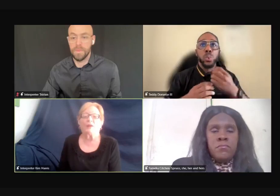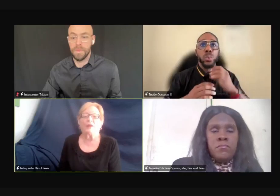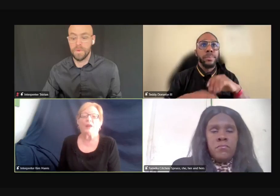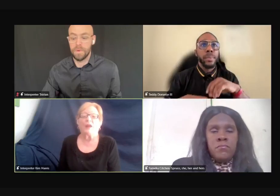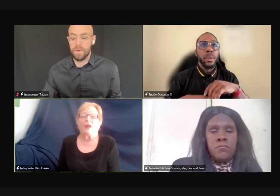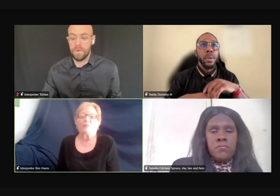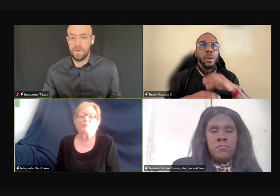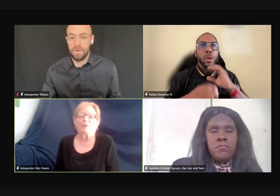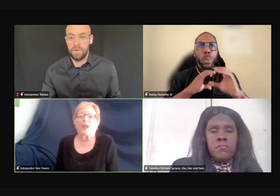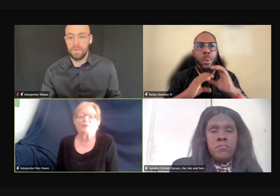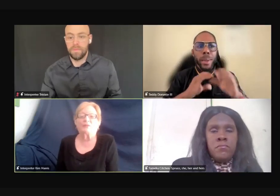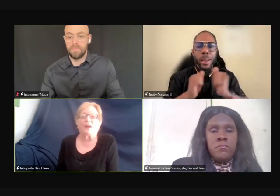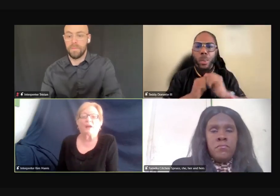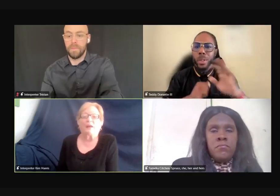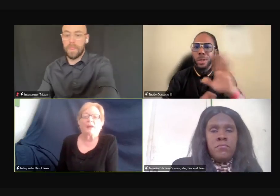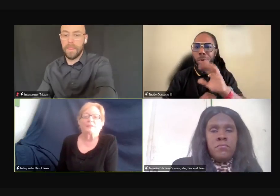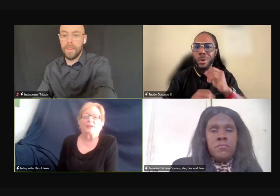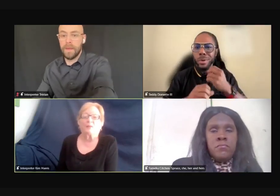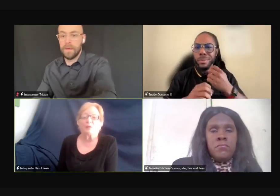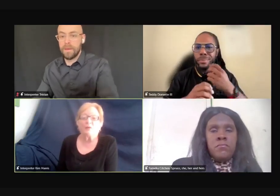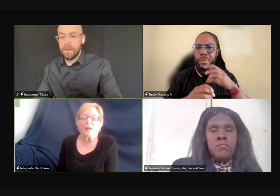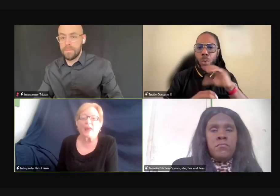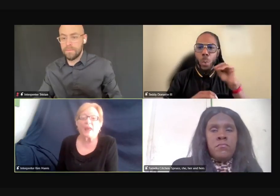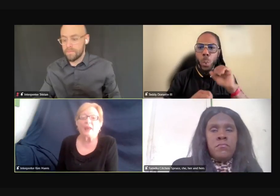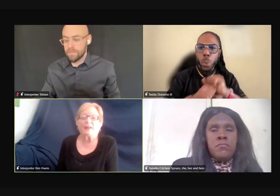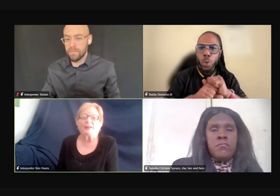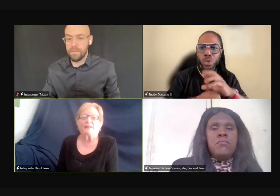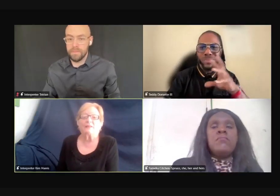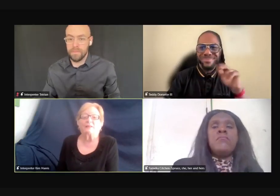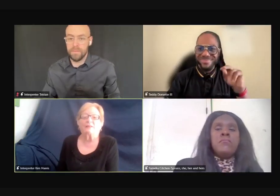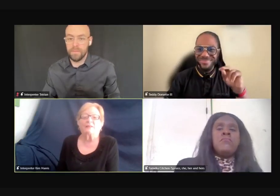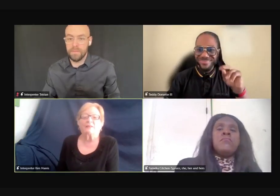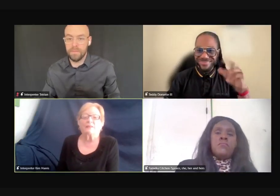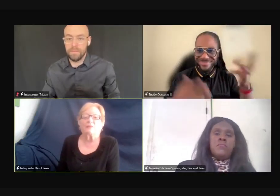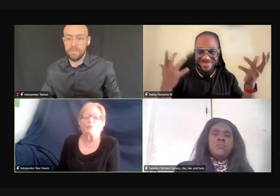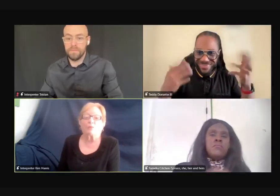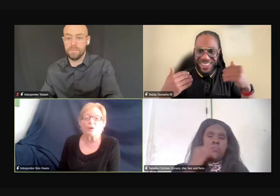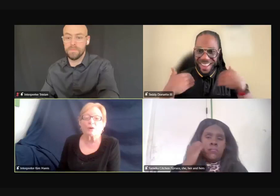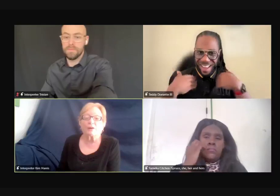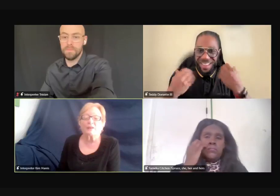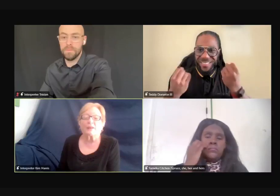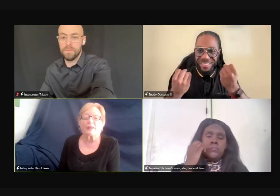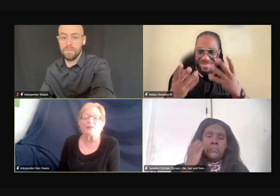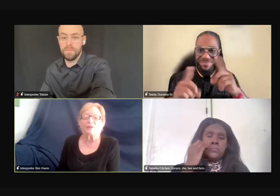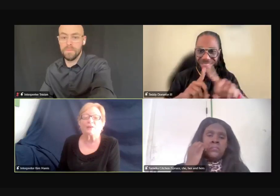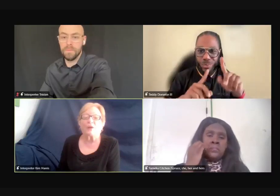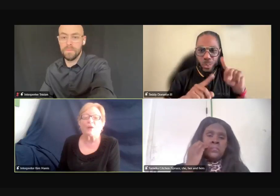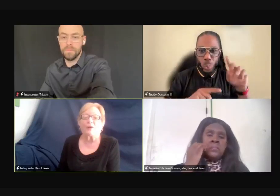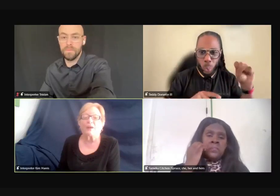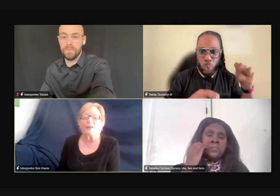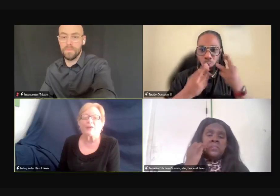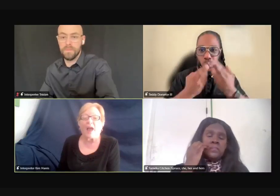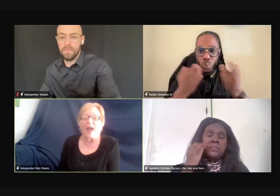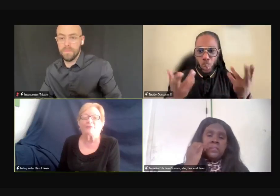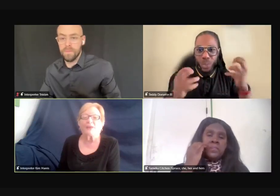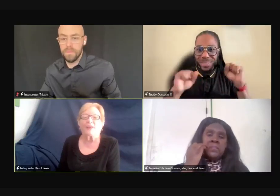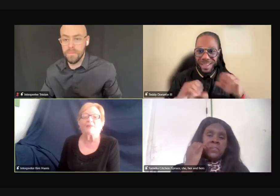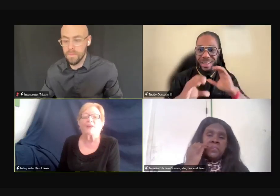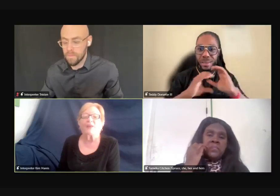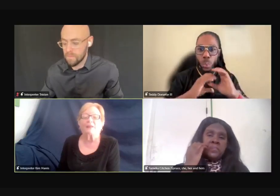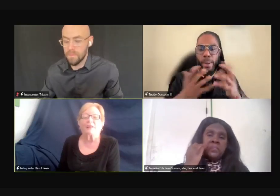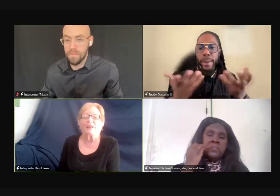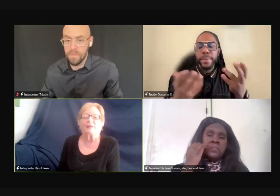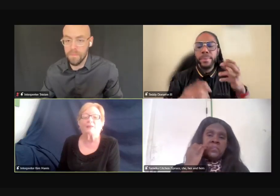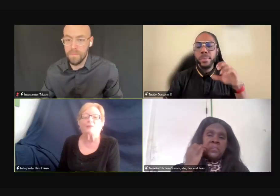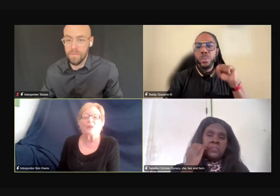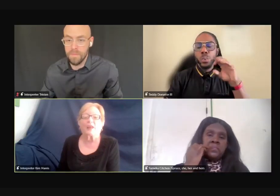we be able to, to communicate and to work together, you know, you have to